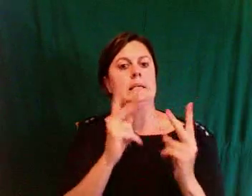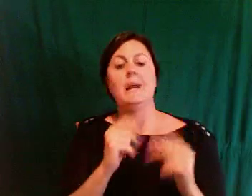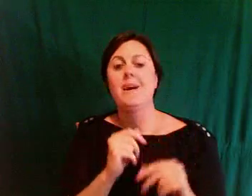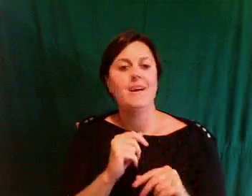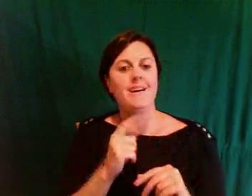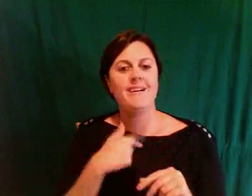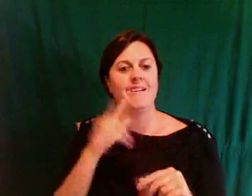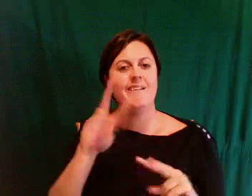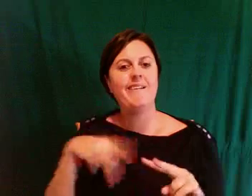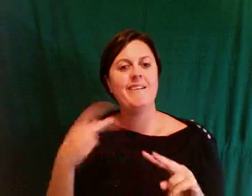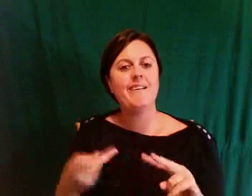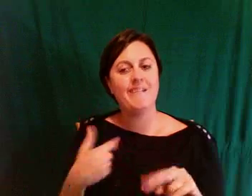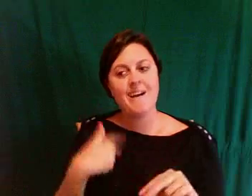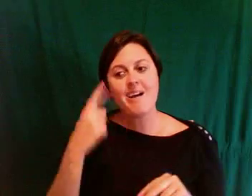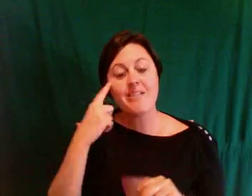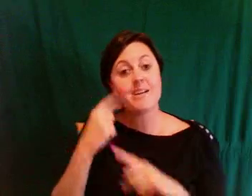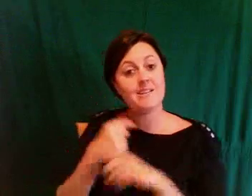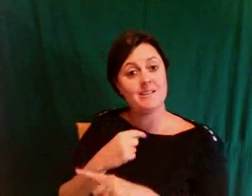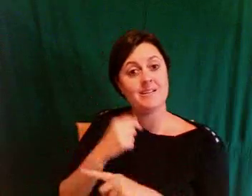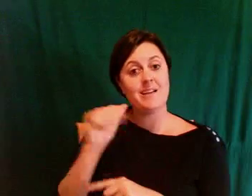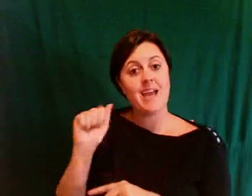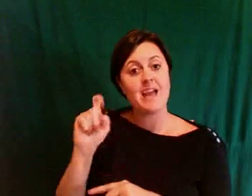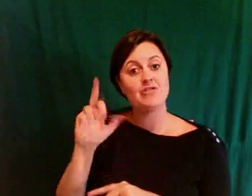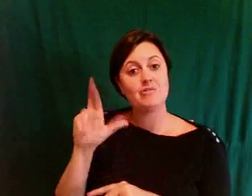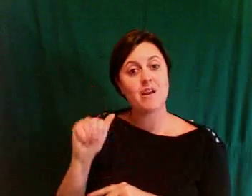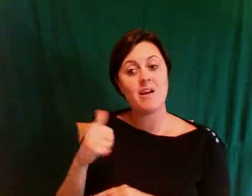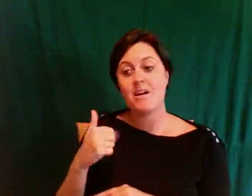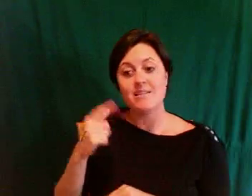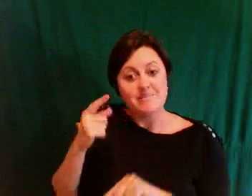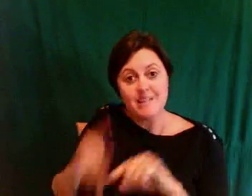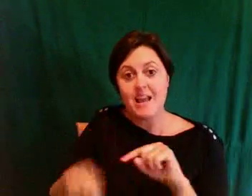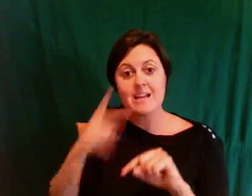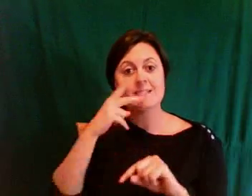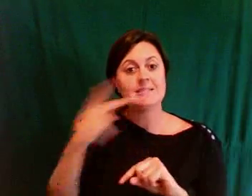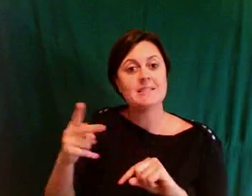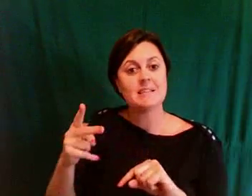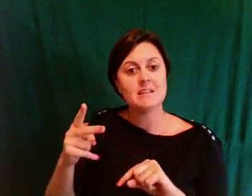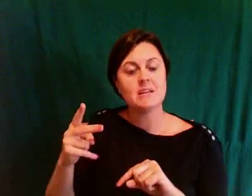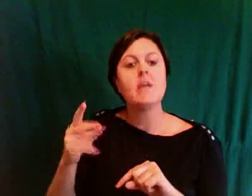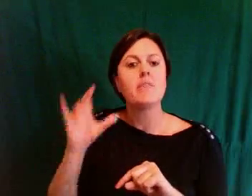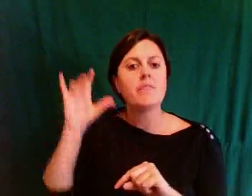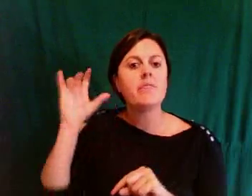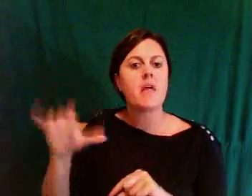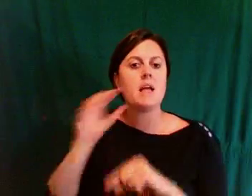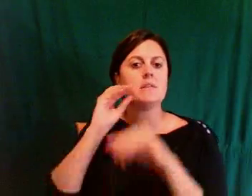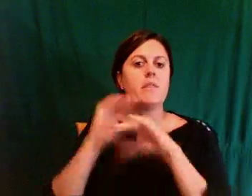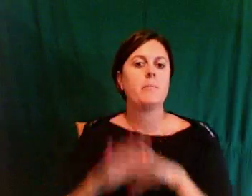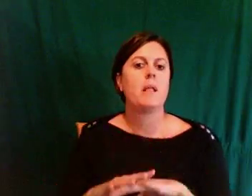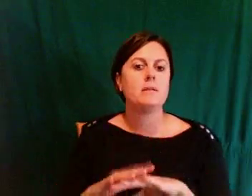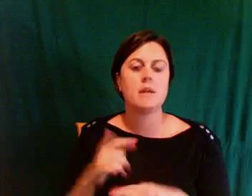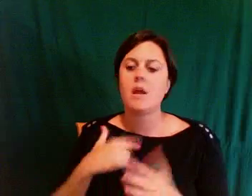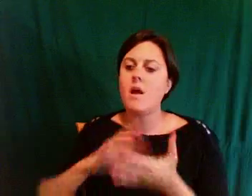because she didn't have eyesight, I have learned so much from Andrea. And I think she would say the same,